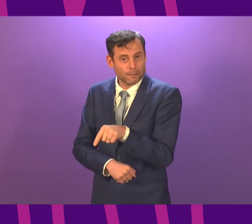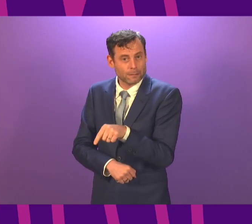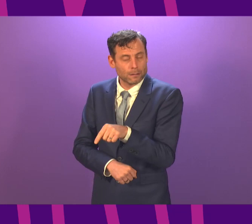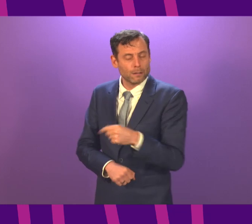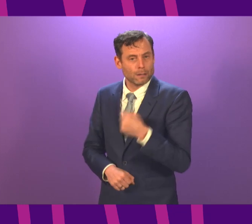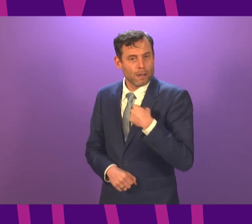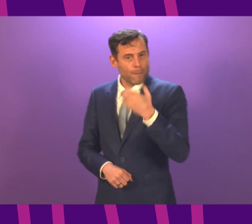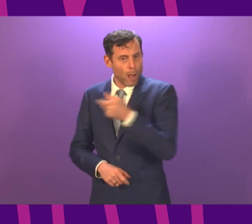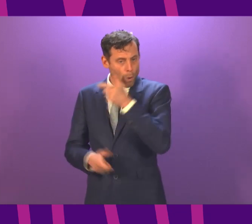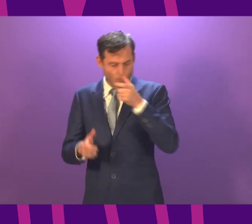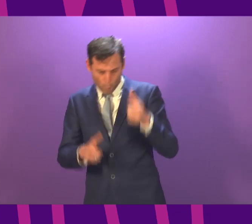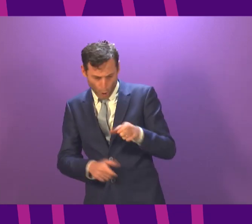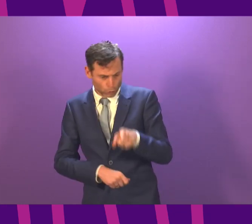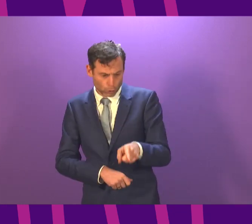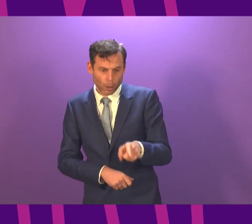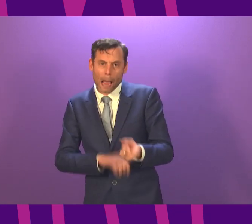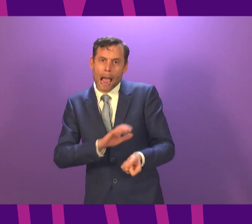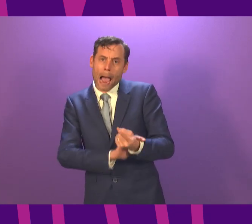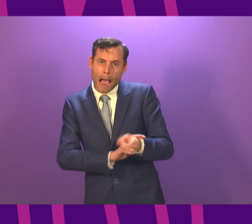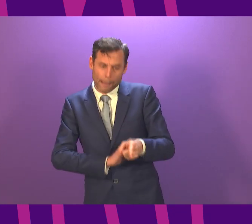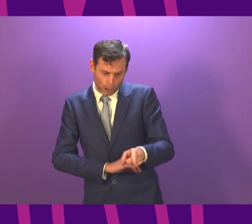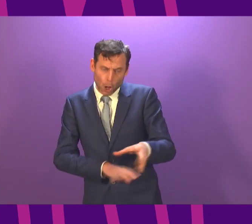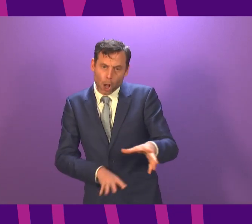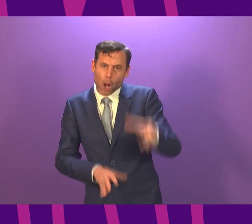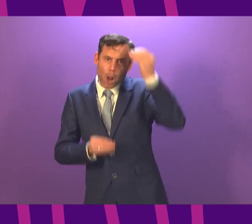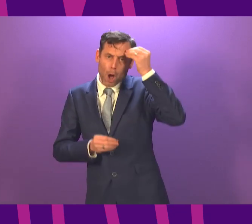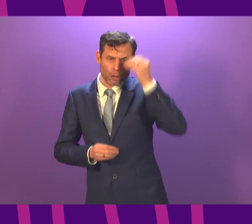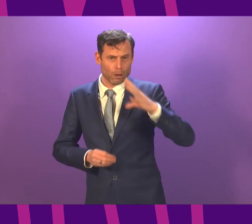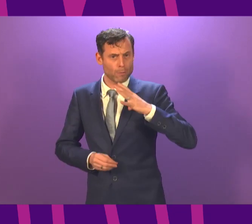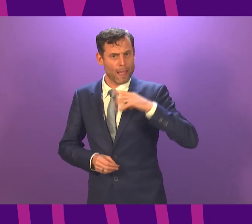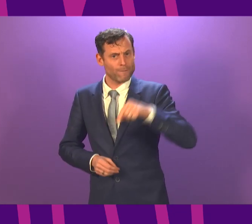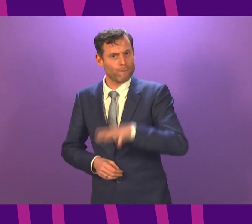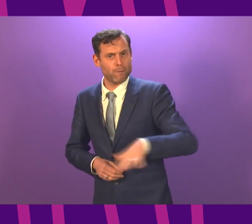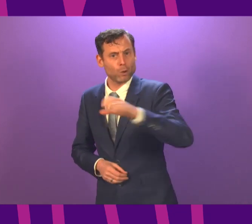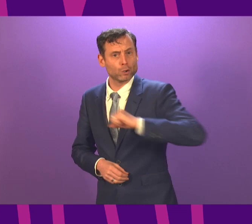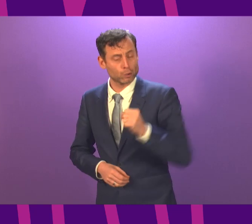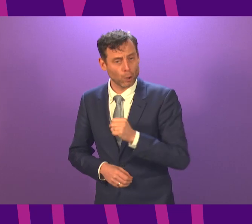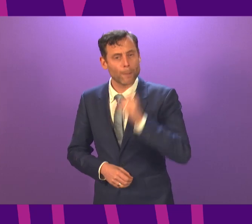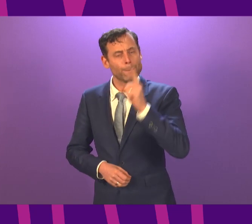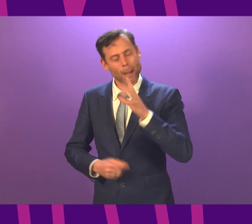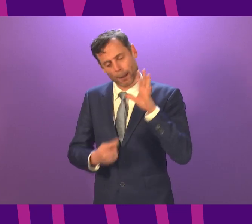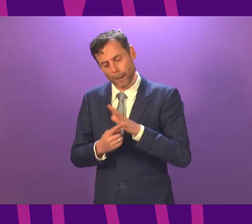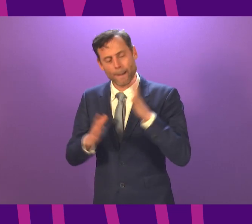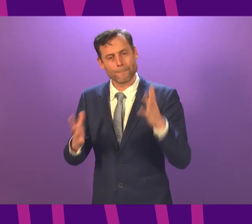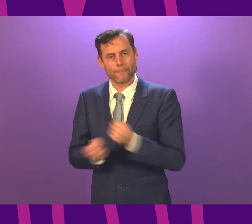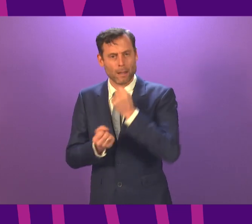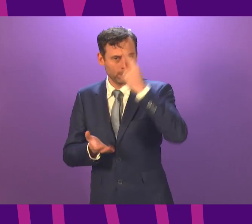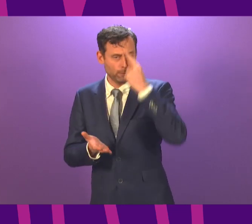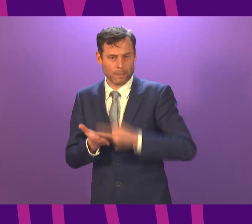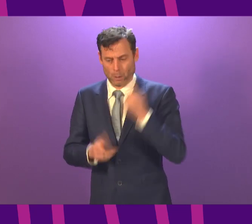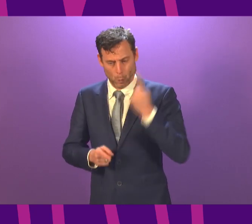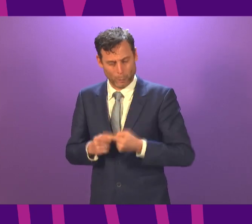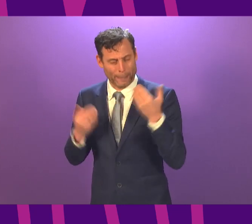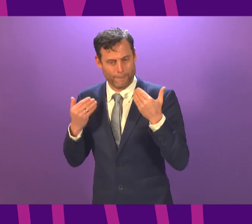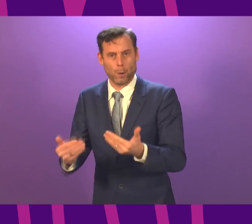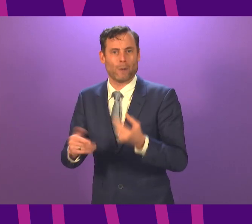deteriorating to that extent, but we must act quickly. The advice of our clinical advisors is clear